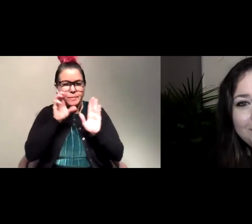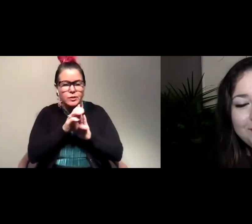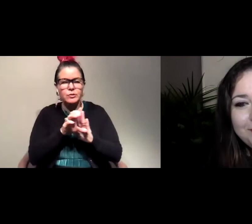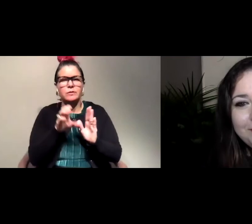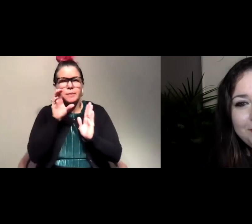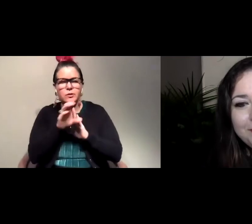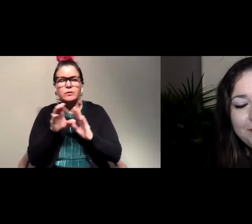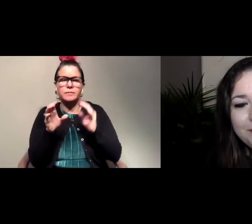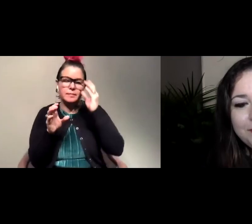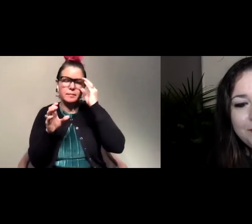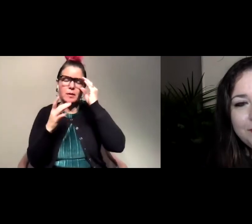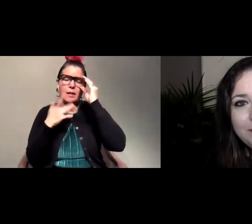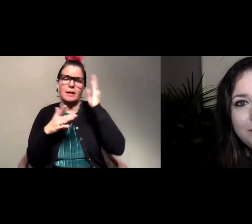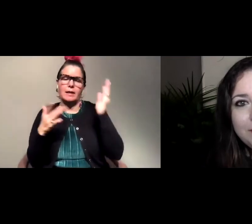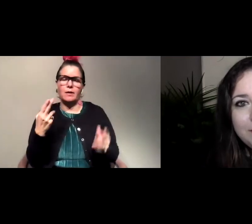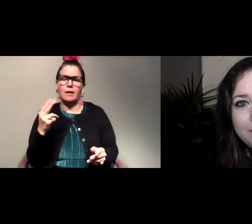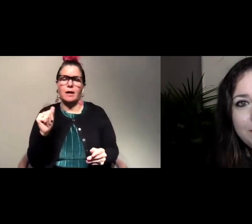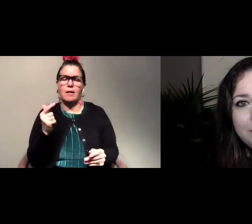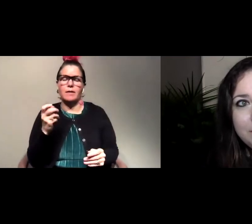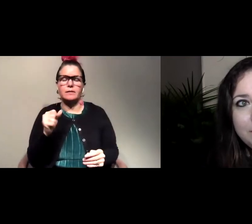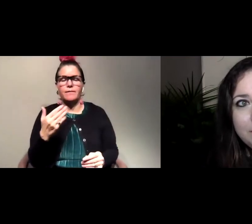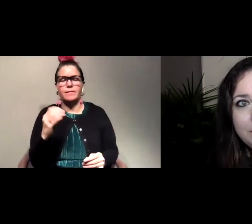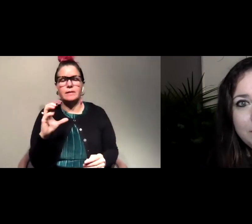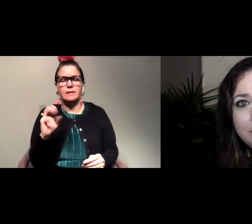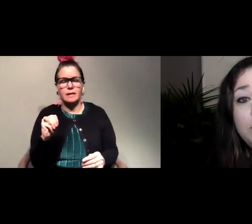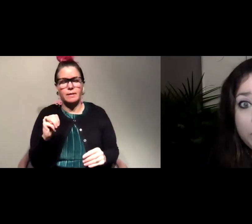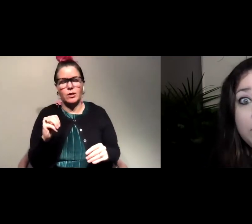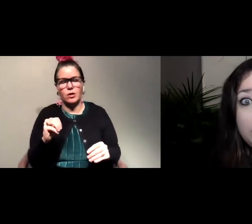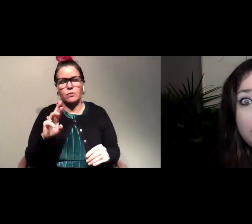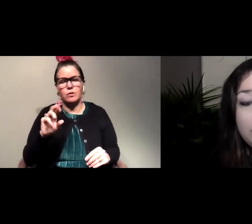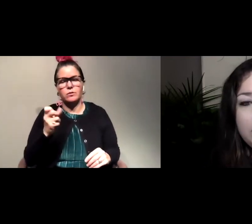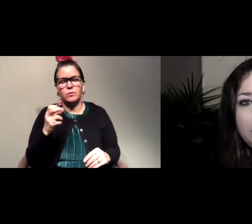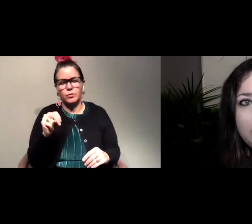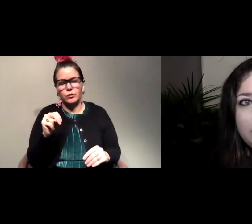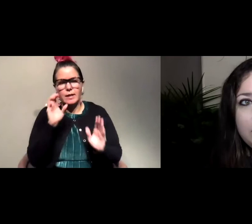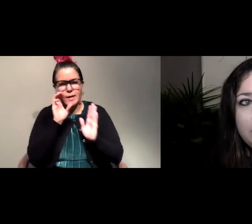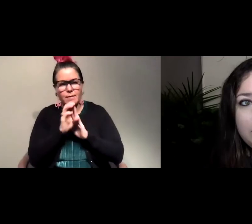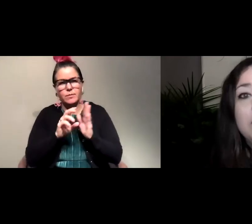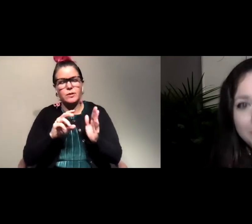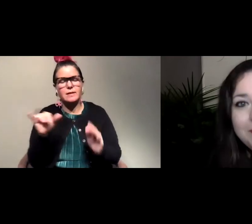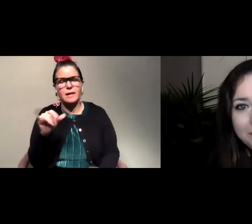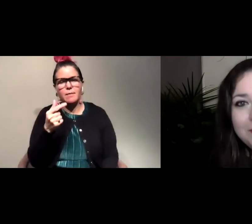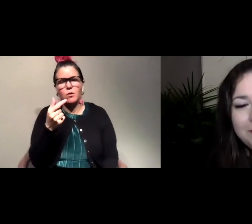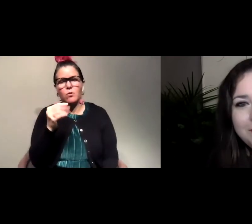really lucky in Halifax that we have 15 centimeter resolution imagery which is like Google Maps